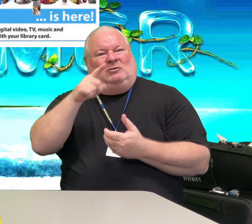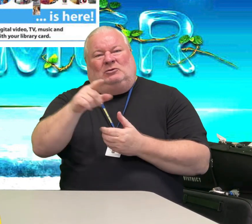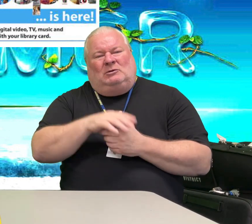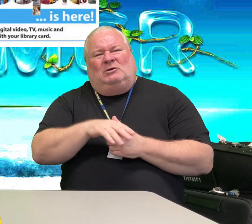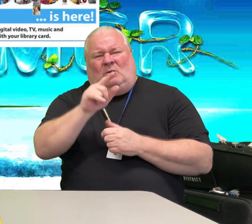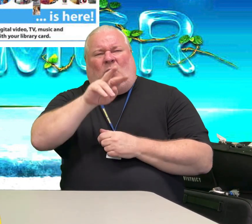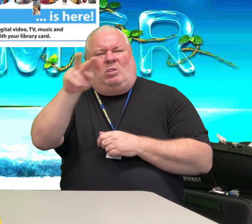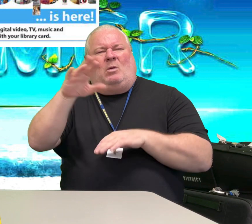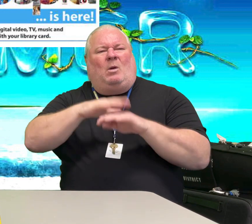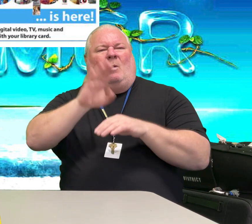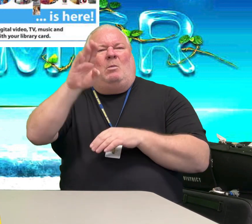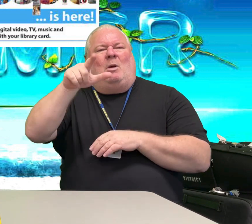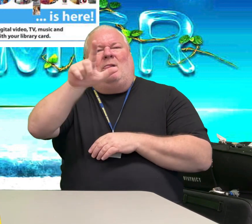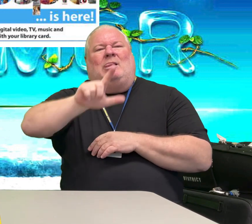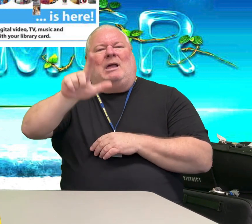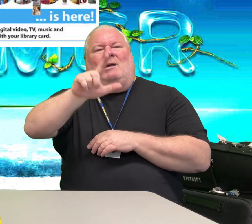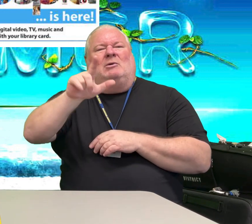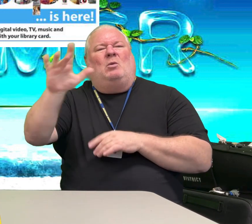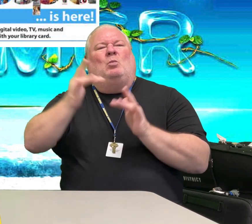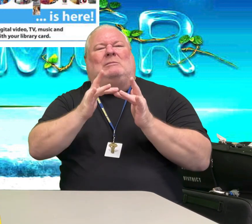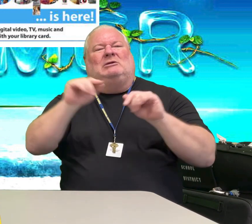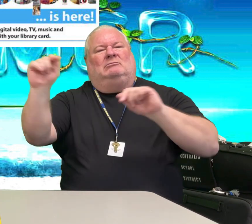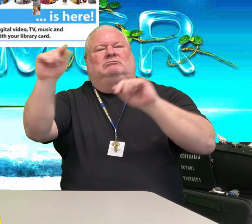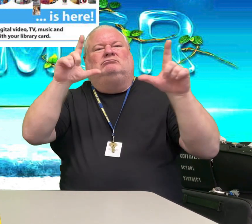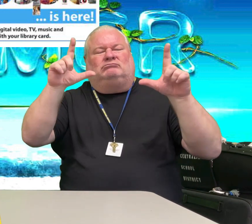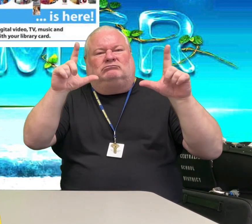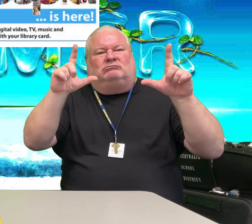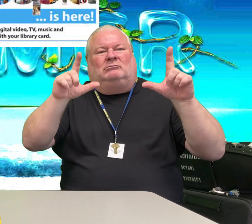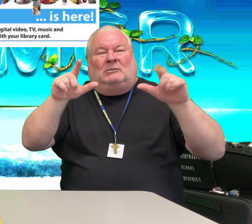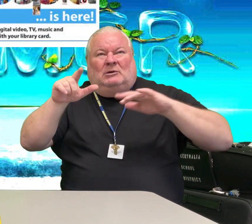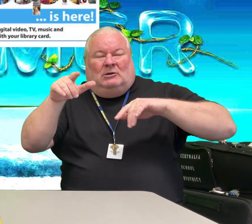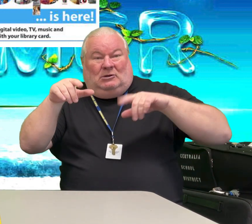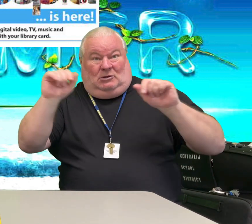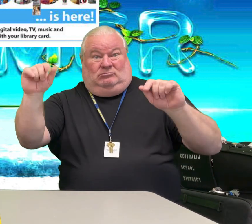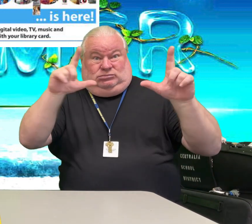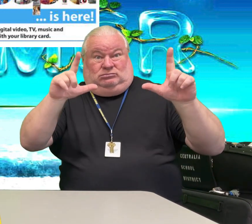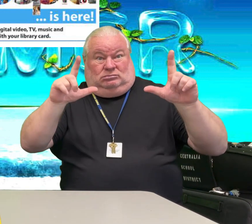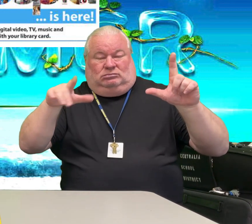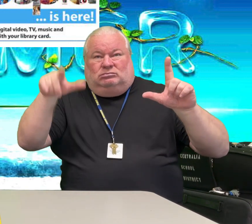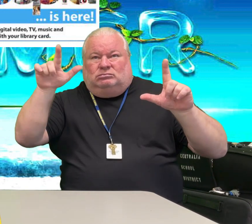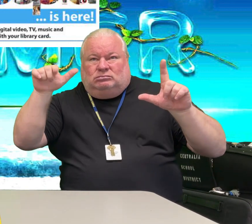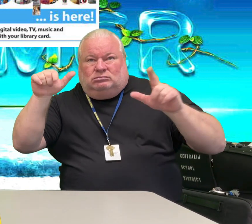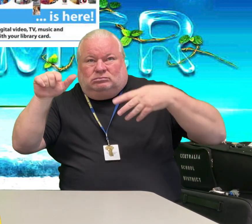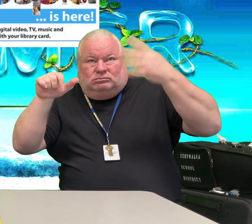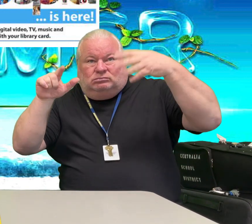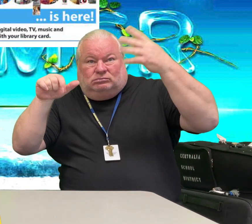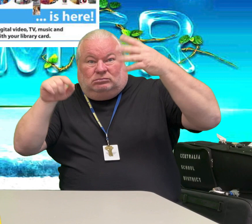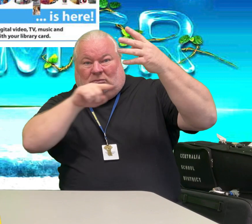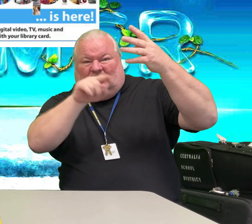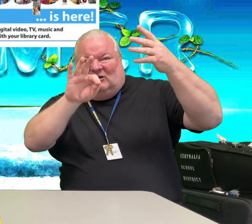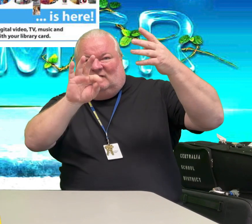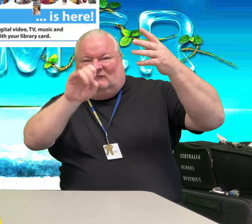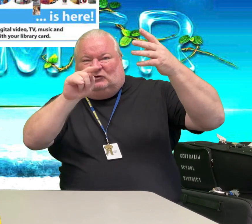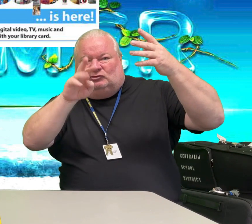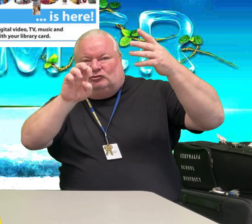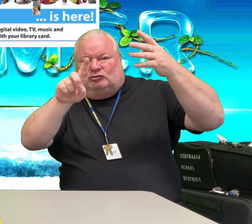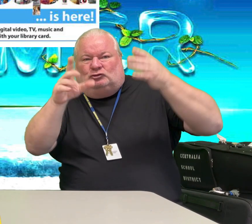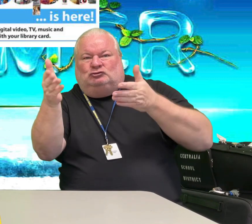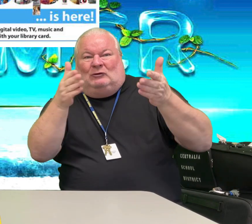Check it out on the Borna Park Library website. Just go to the main page and scroll down to Featured Services